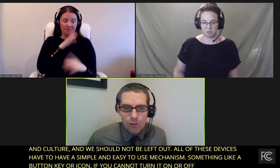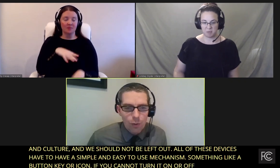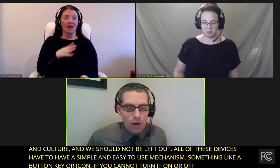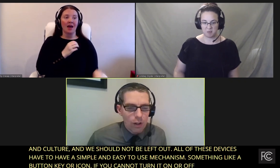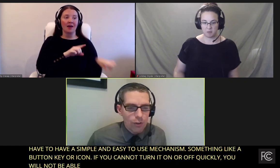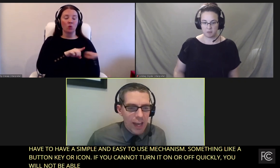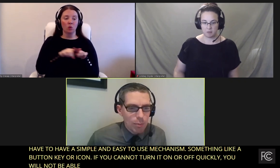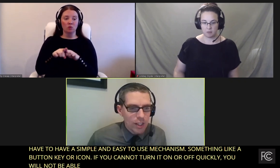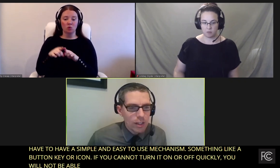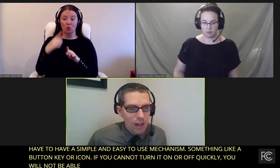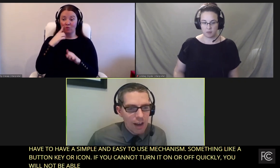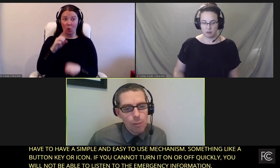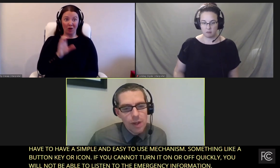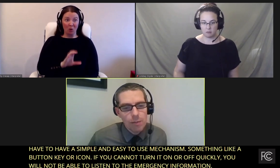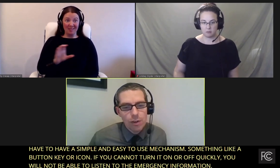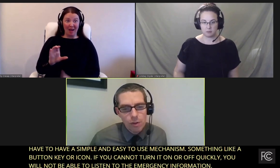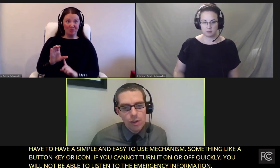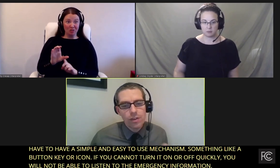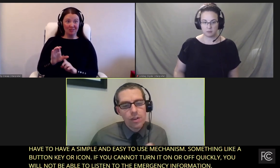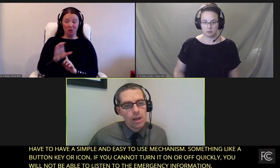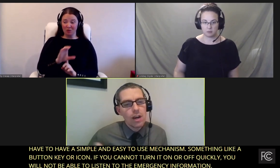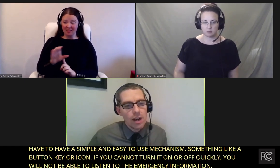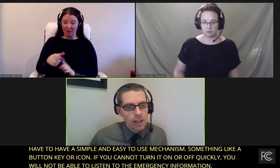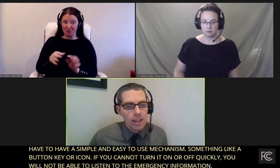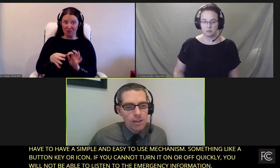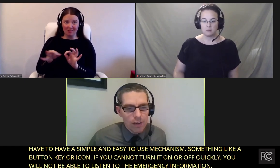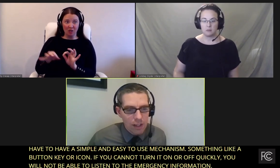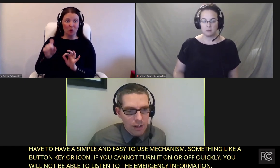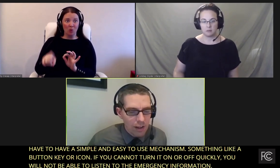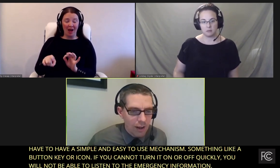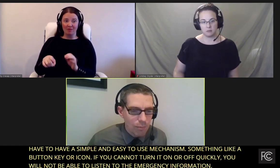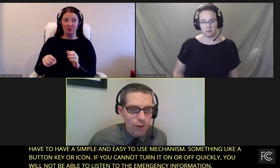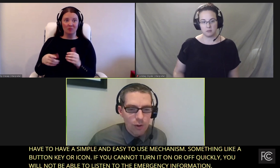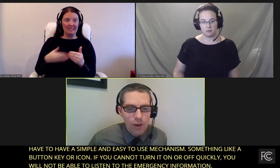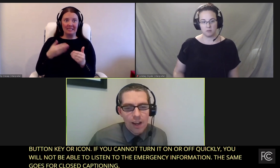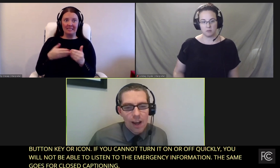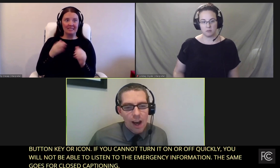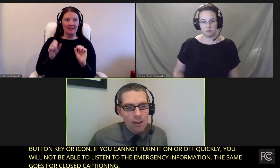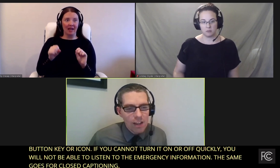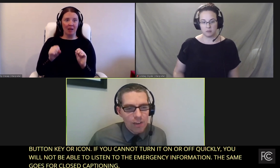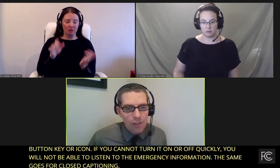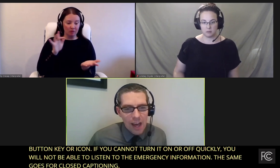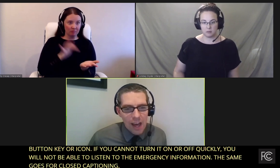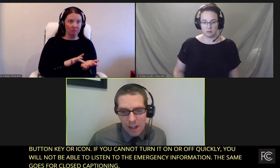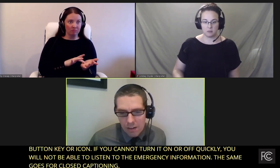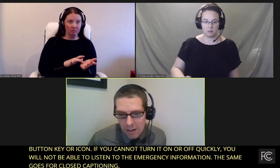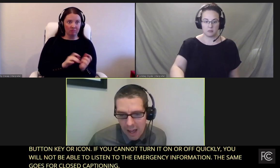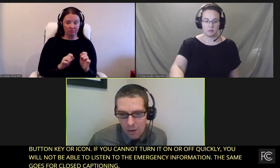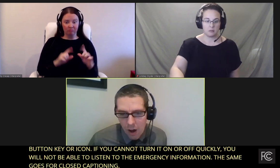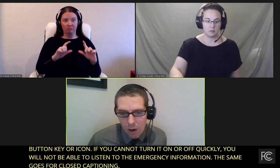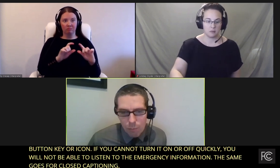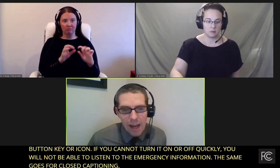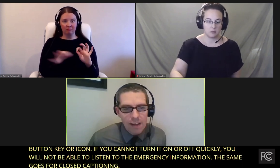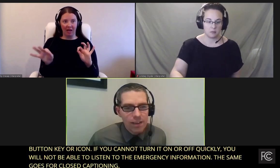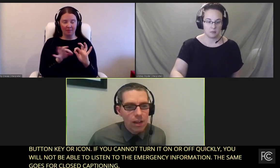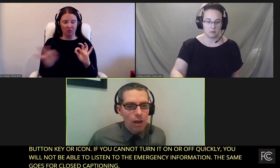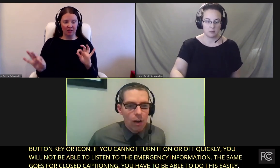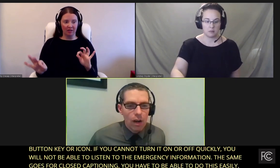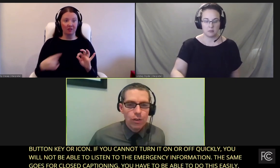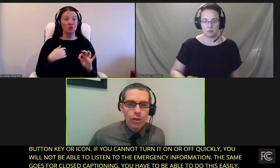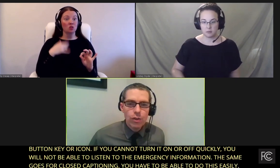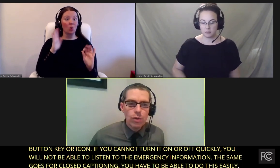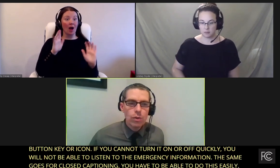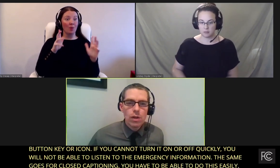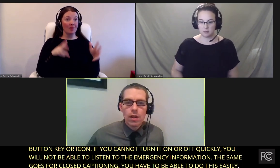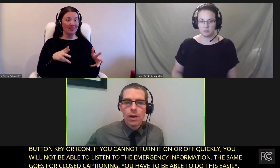same goes for closed captioning. You have to be able to do this easily. So I'll leave it at that. And now I'll pass